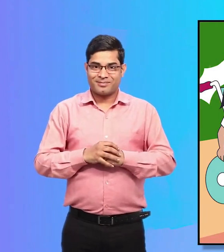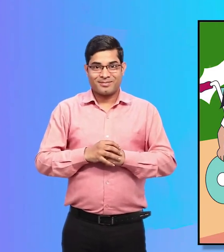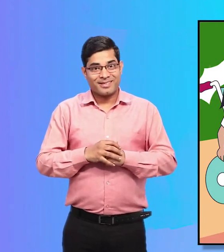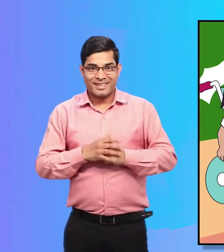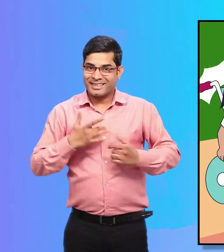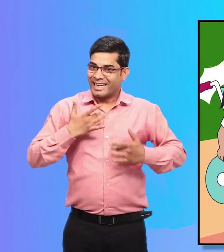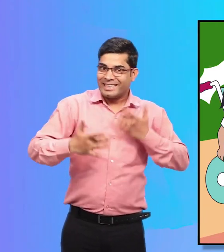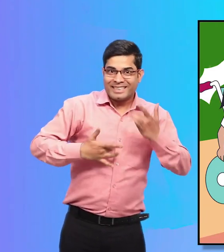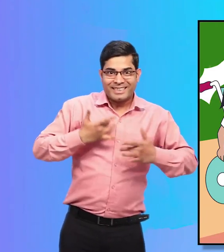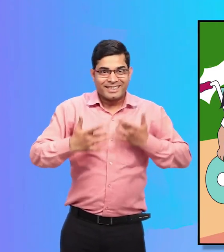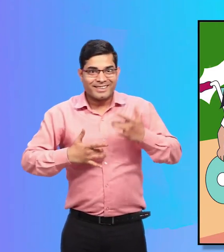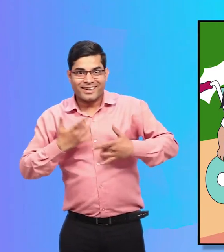I am so excited.